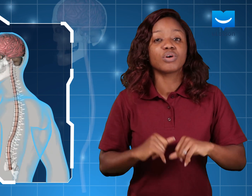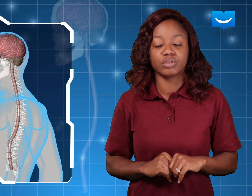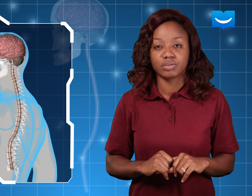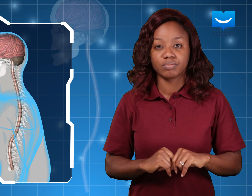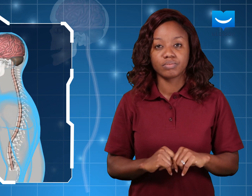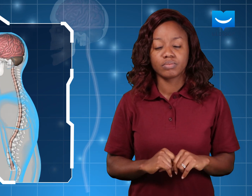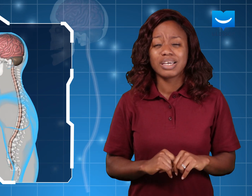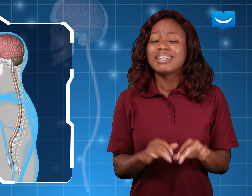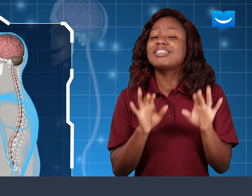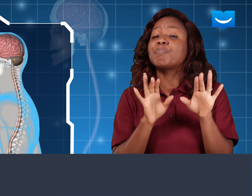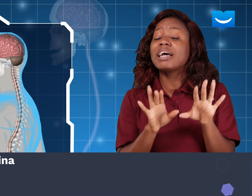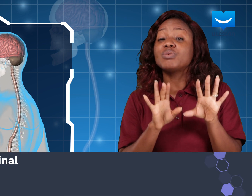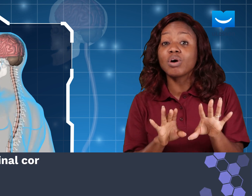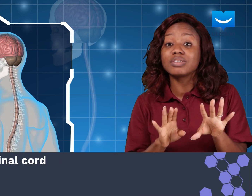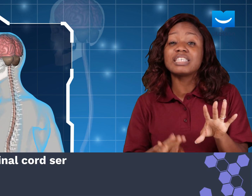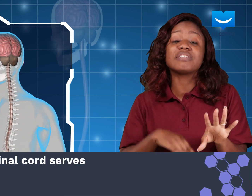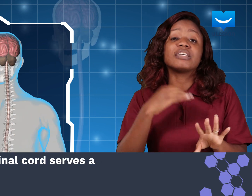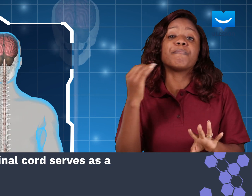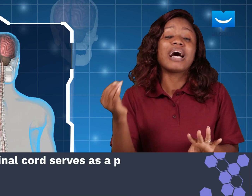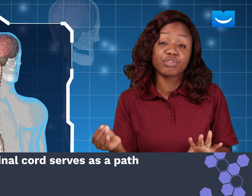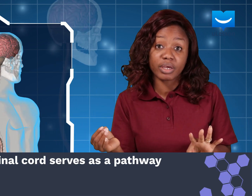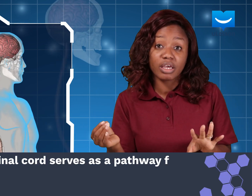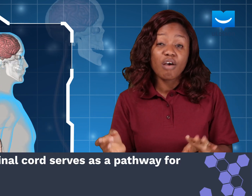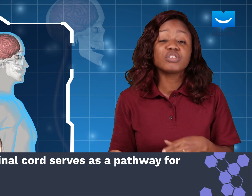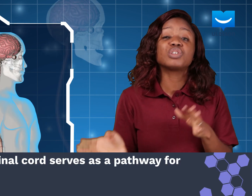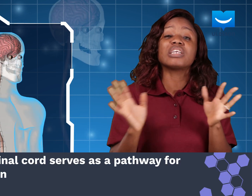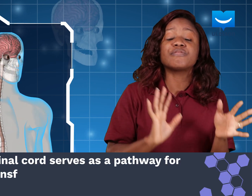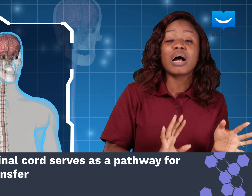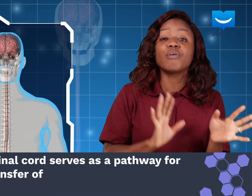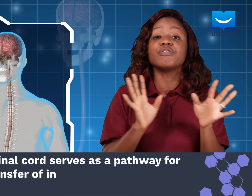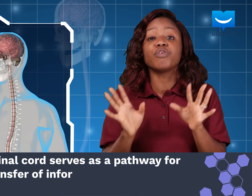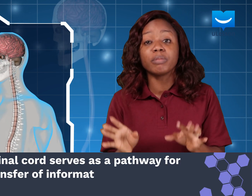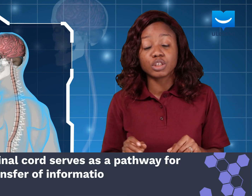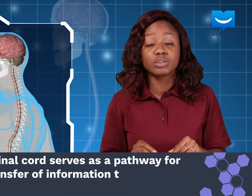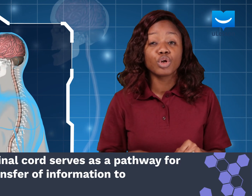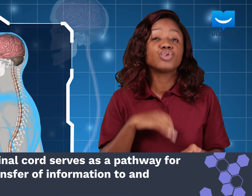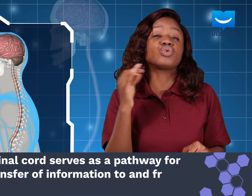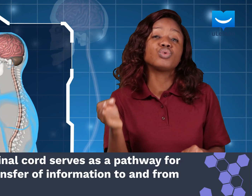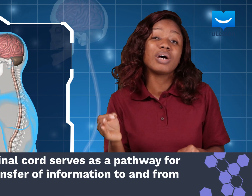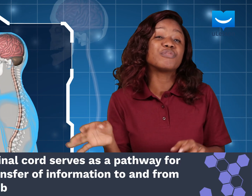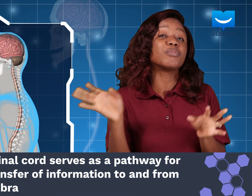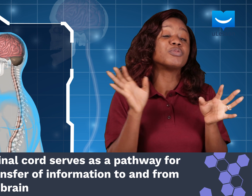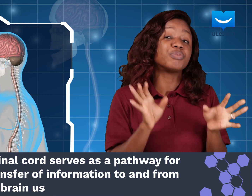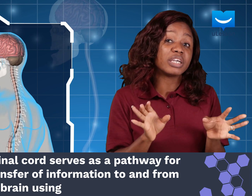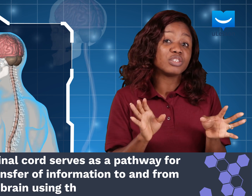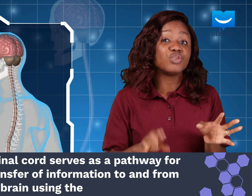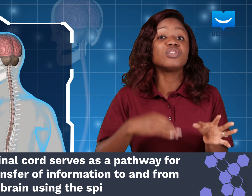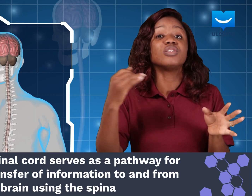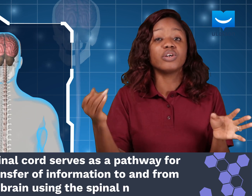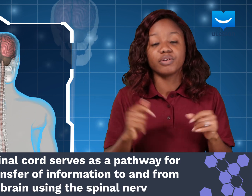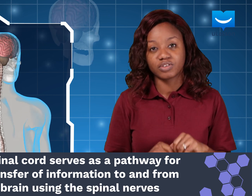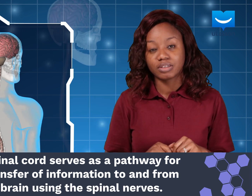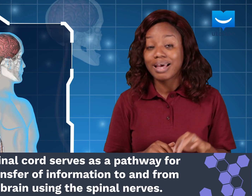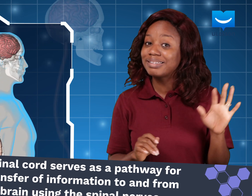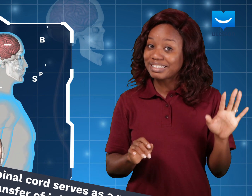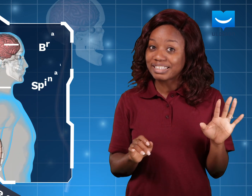spinal cord. The spinal cord serves as a pathway for the transfer of information to and from the brain using